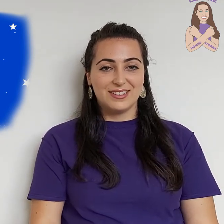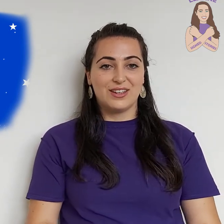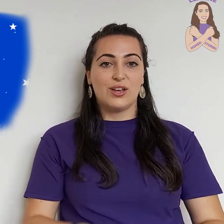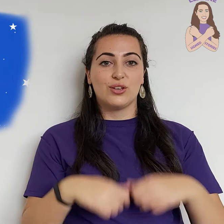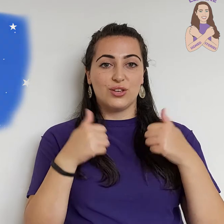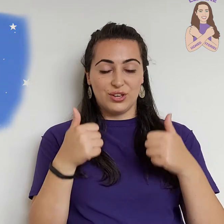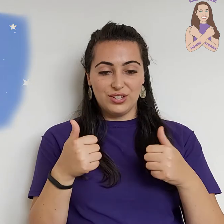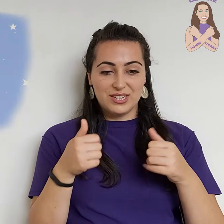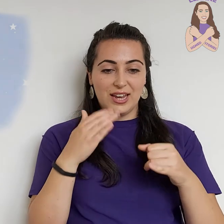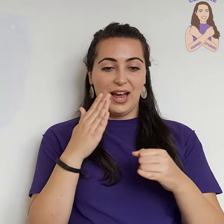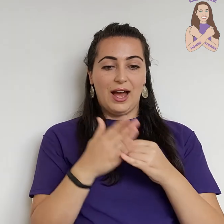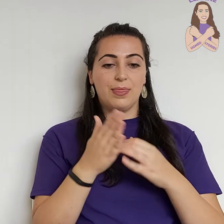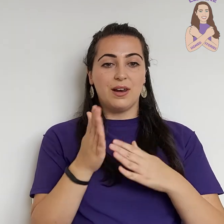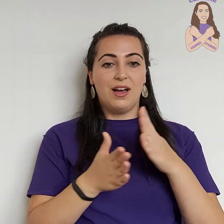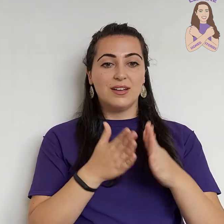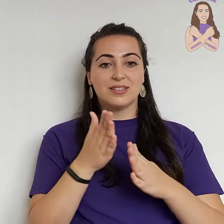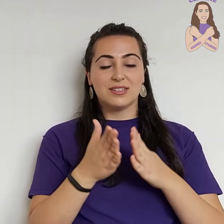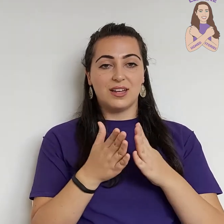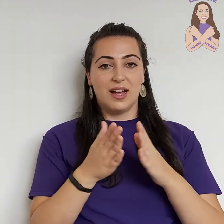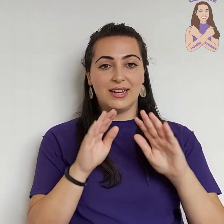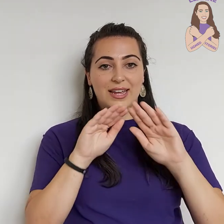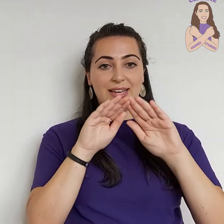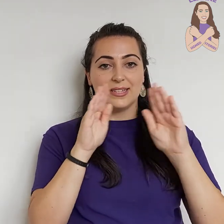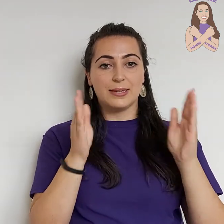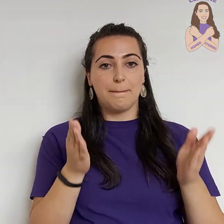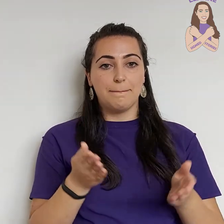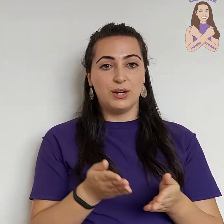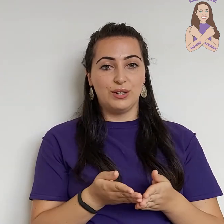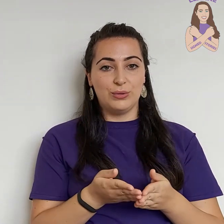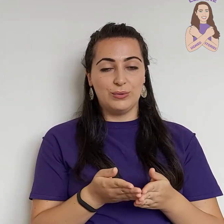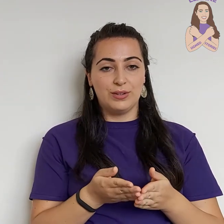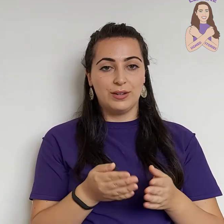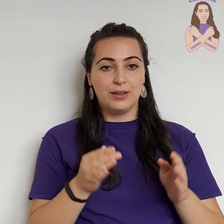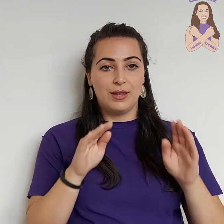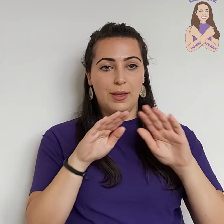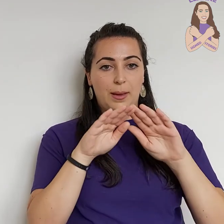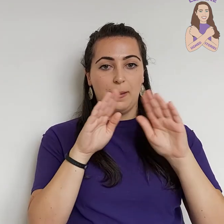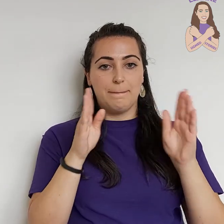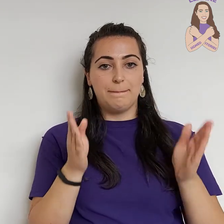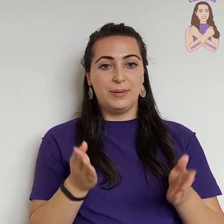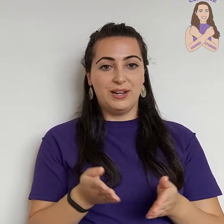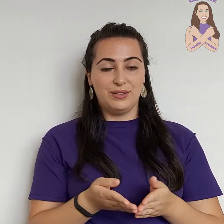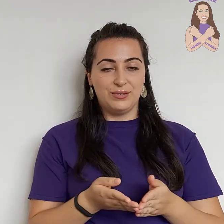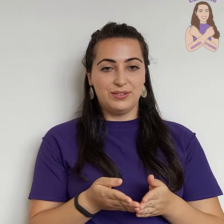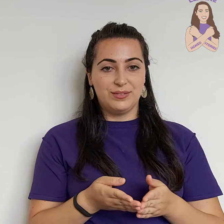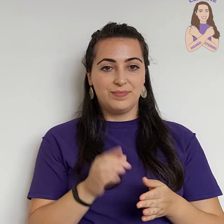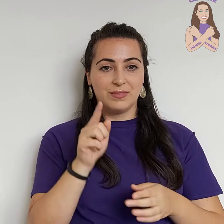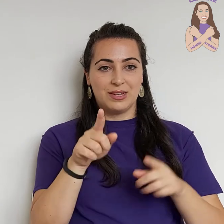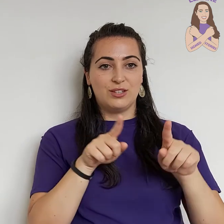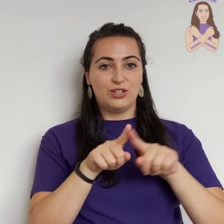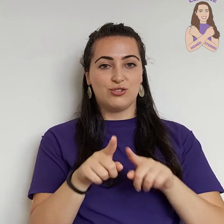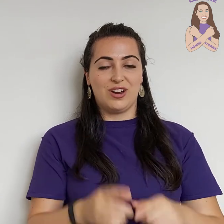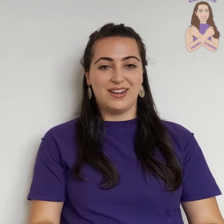Good. And the last sign is Balloon. Balloon. You try.